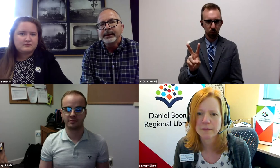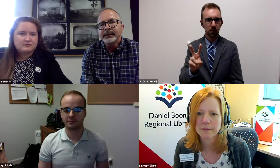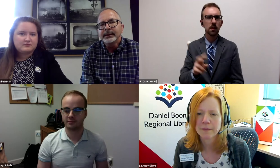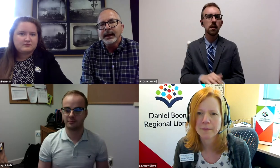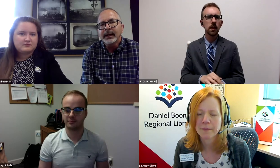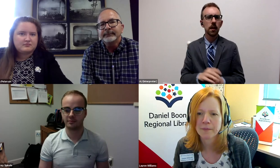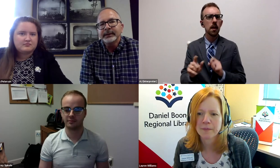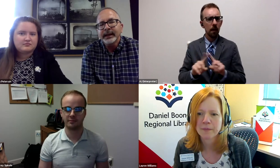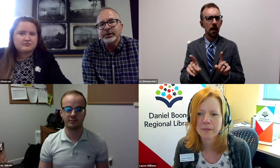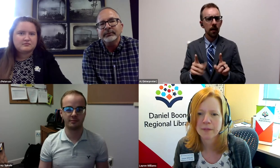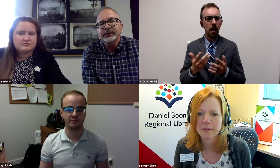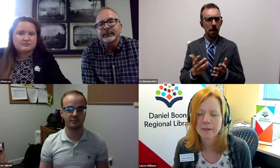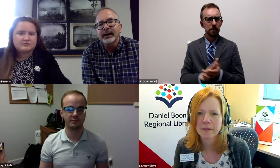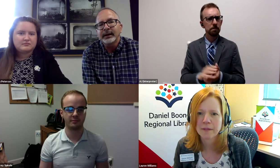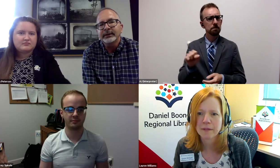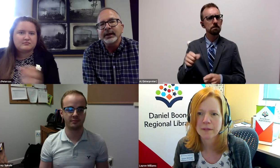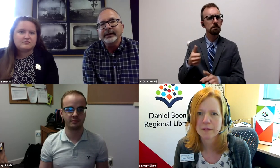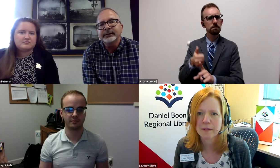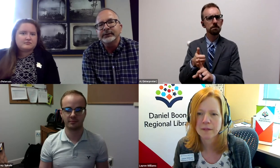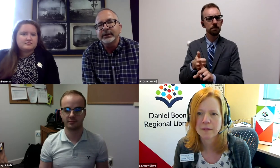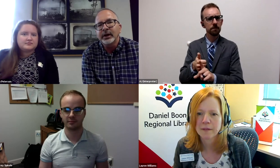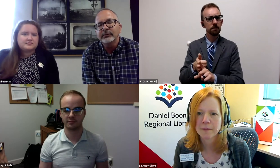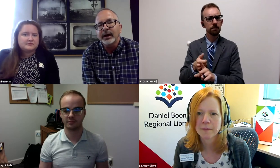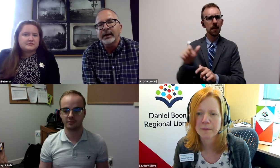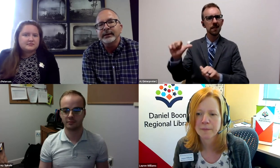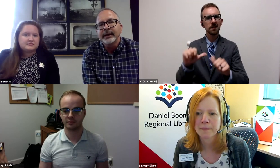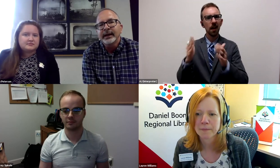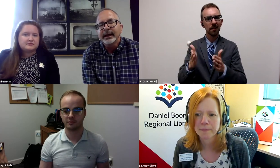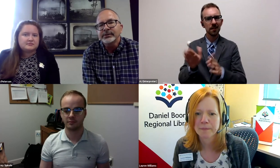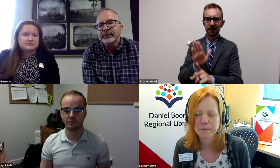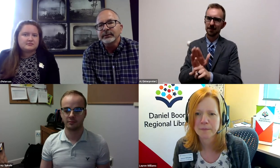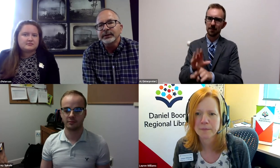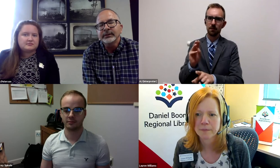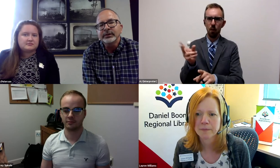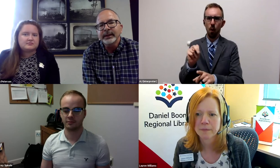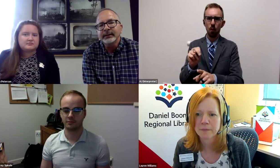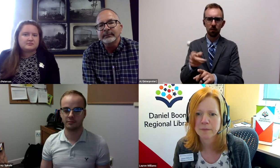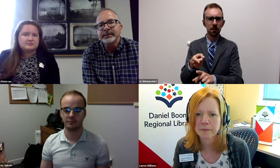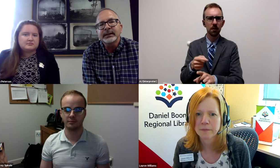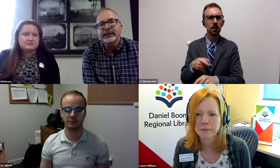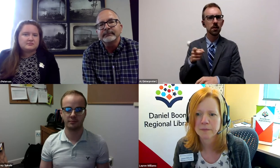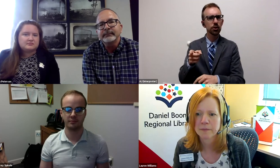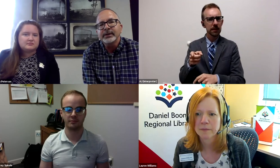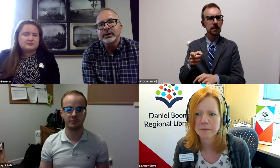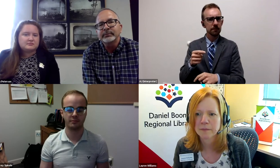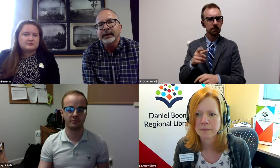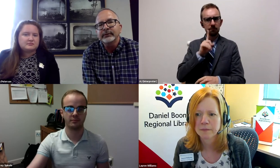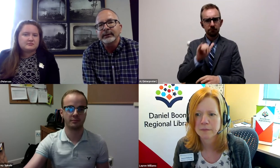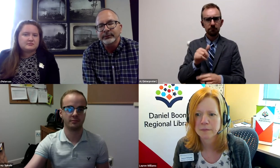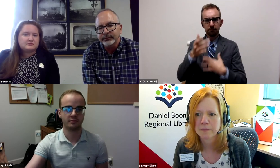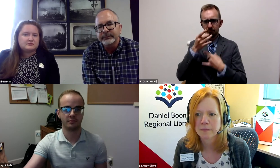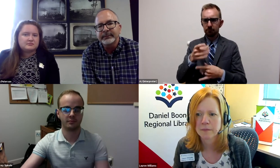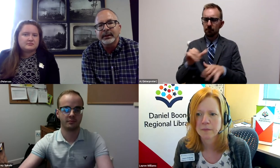But yeah, she was a scientist in her own right, and she was instrumental in particularly measuring